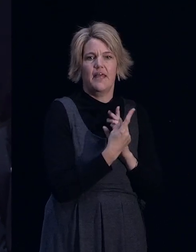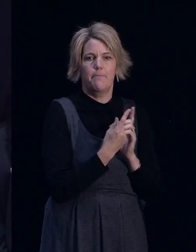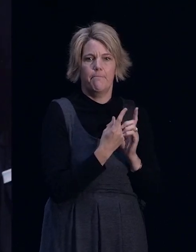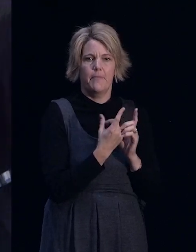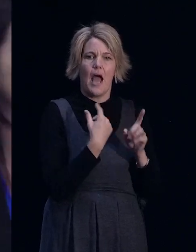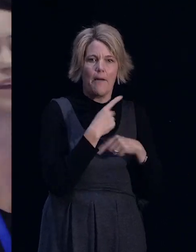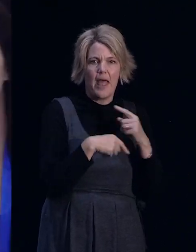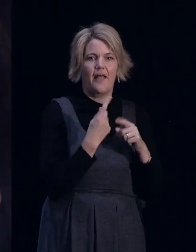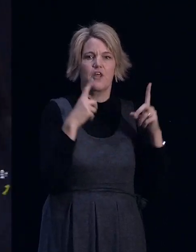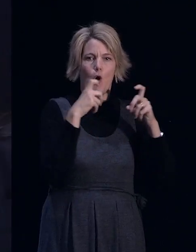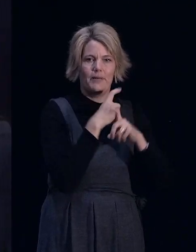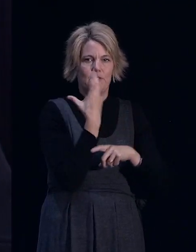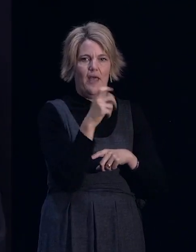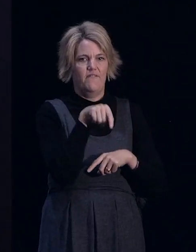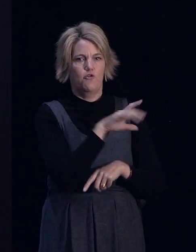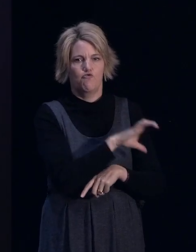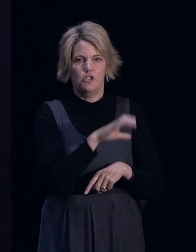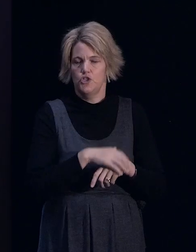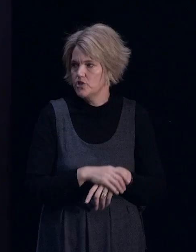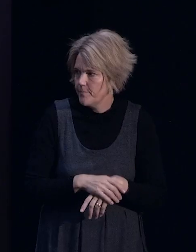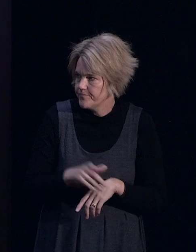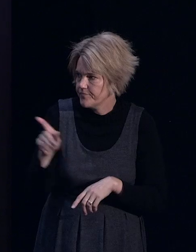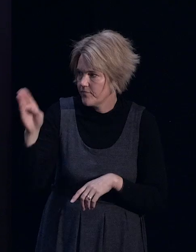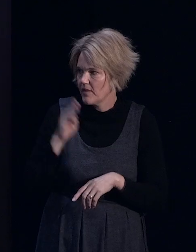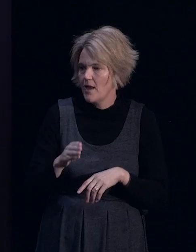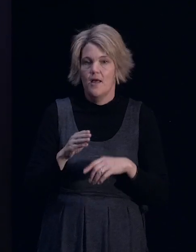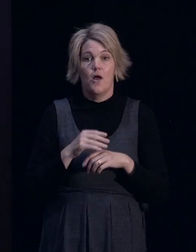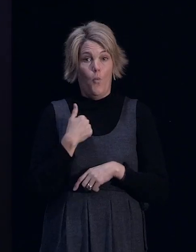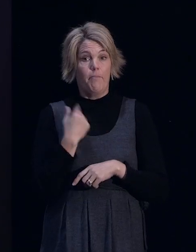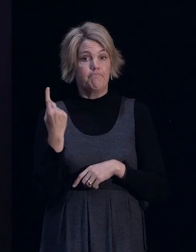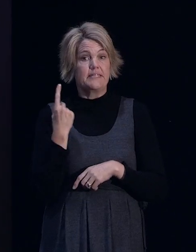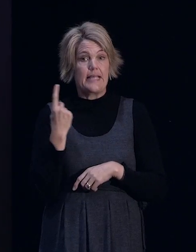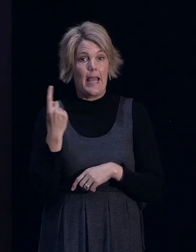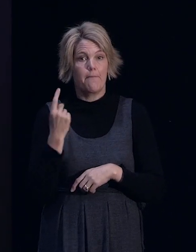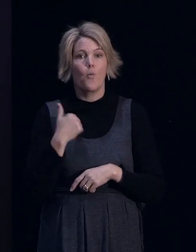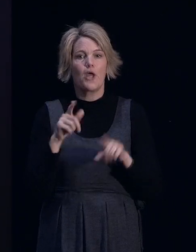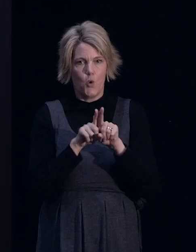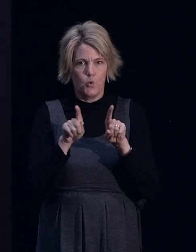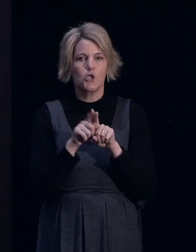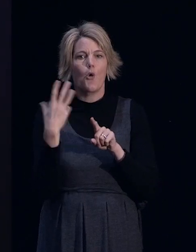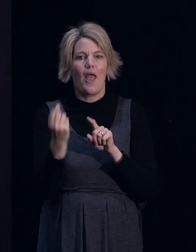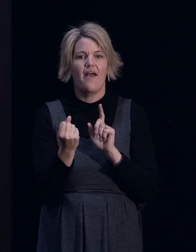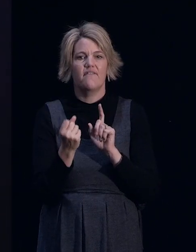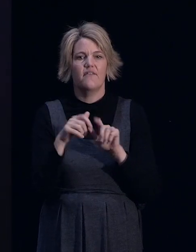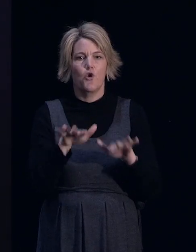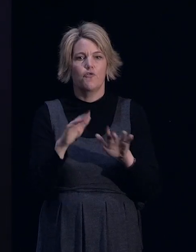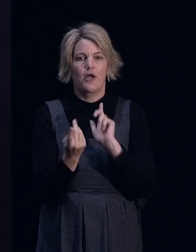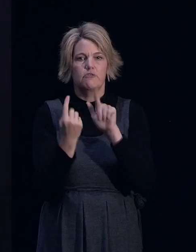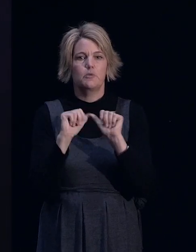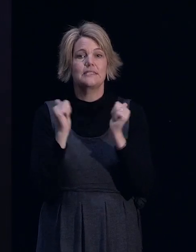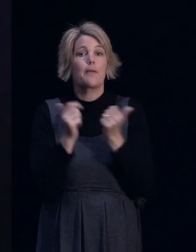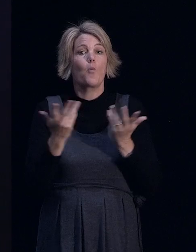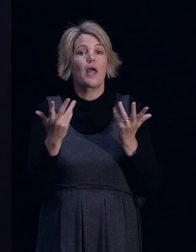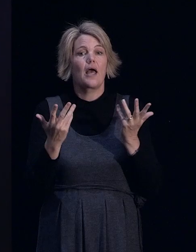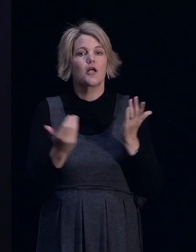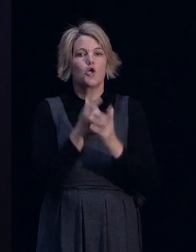market. I think you'll find we're the same. We've also got an earthquake response team which is out in New Brighton and we're